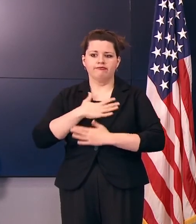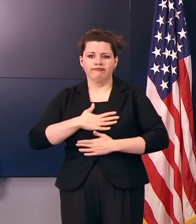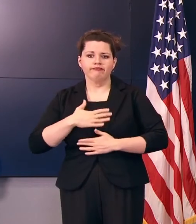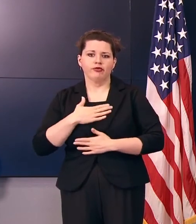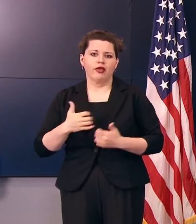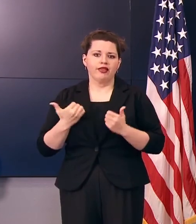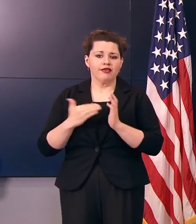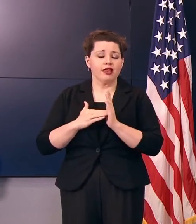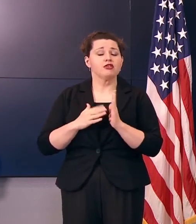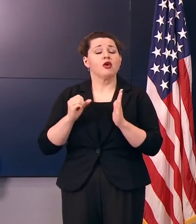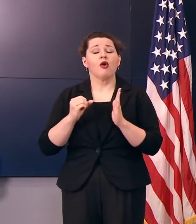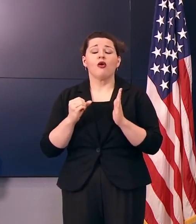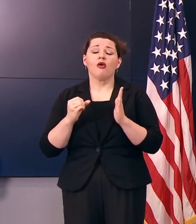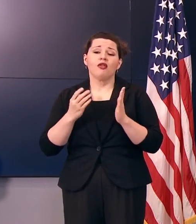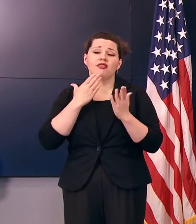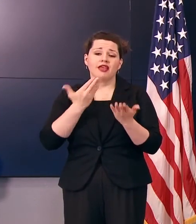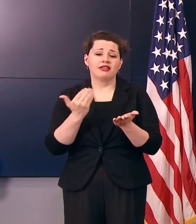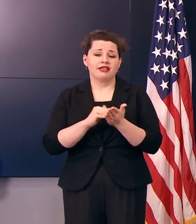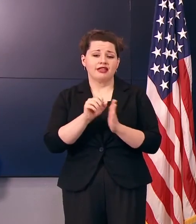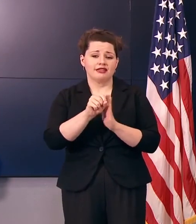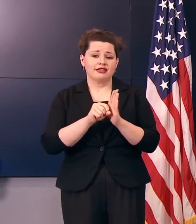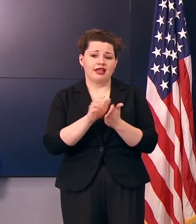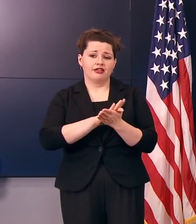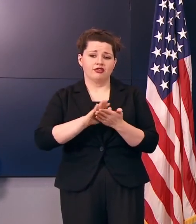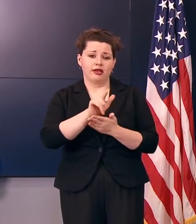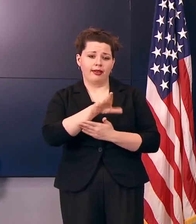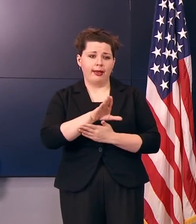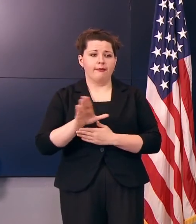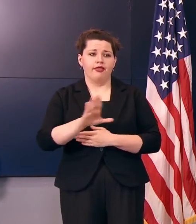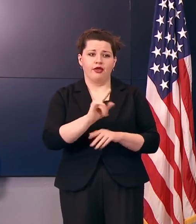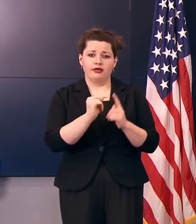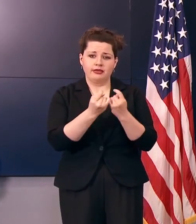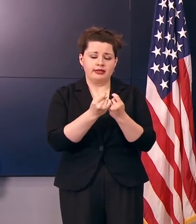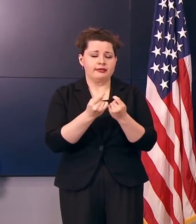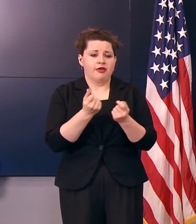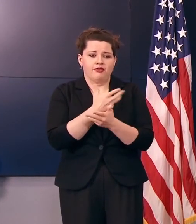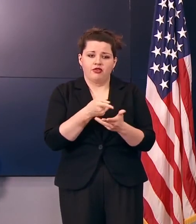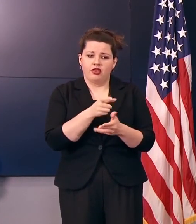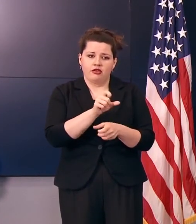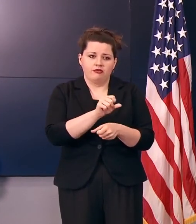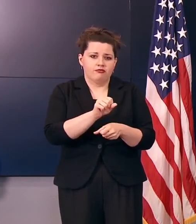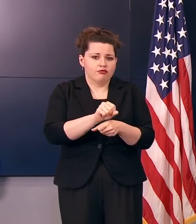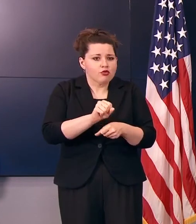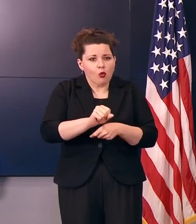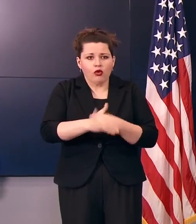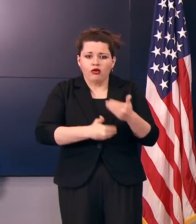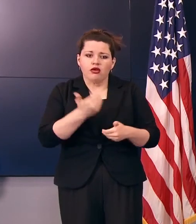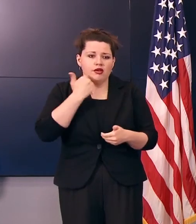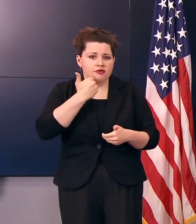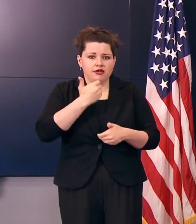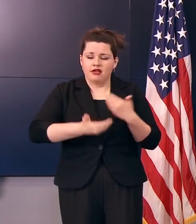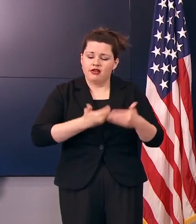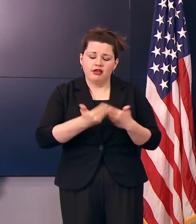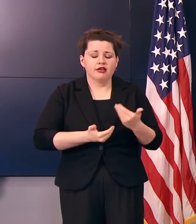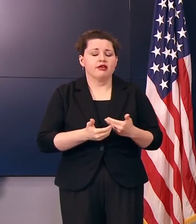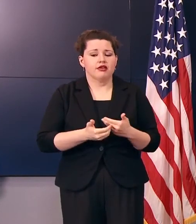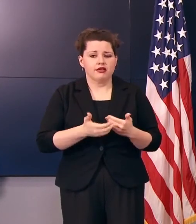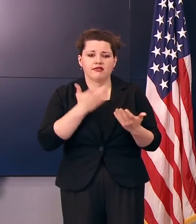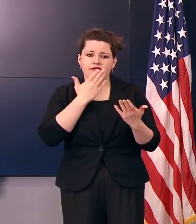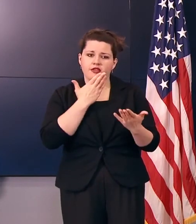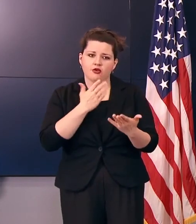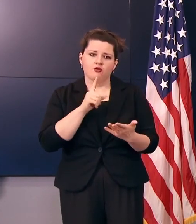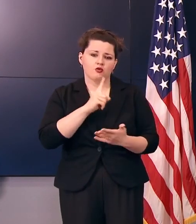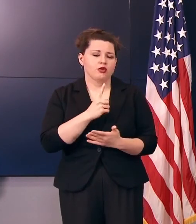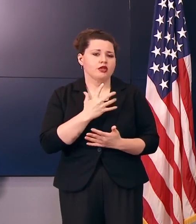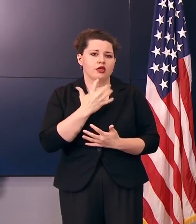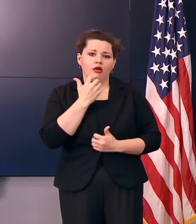So thanks again to the state hygienic lab and their team for everything that you are doing on a daily basis. It is much